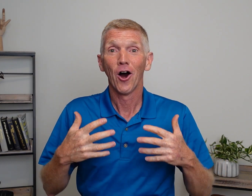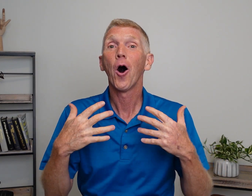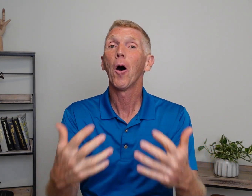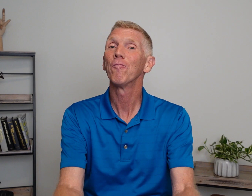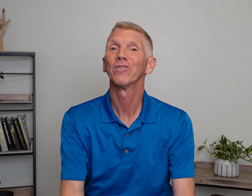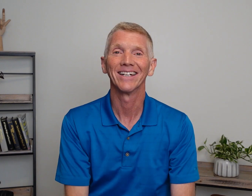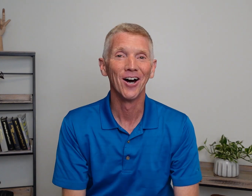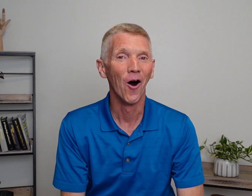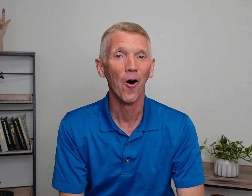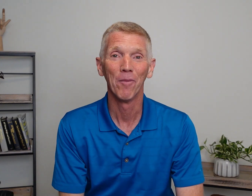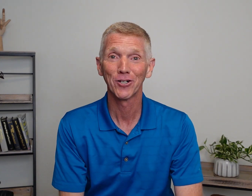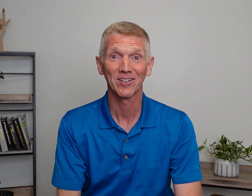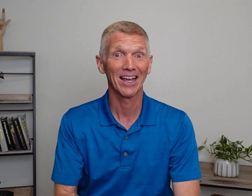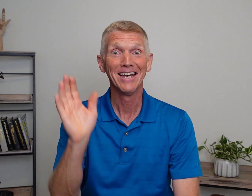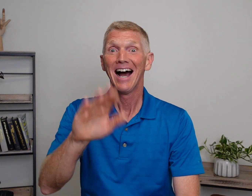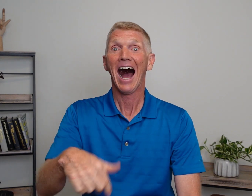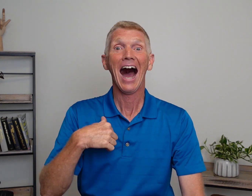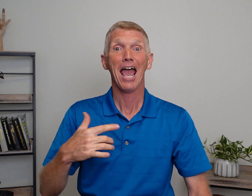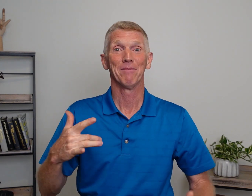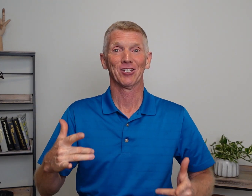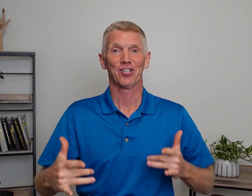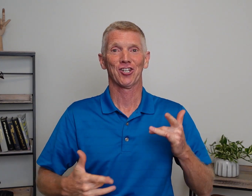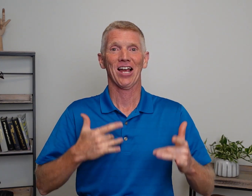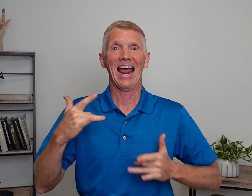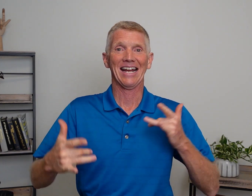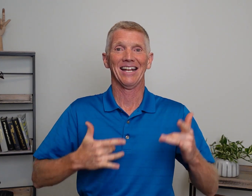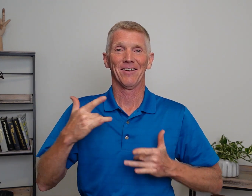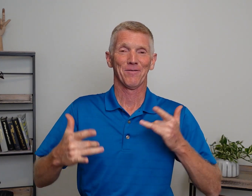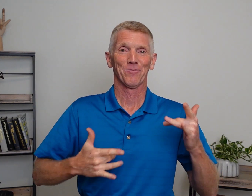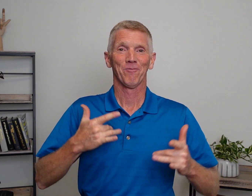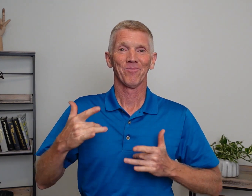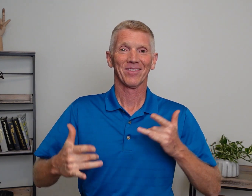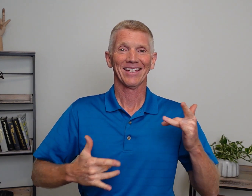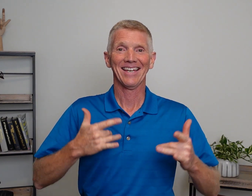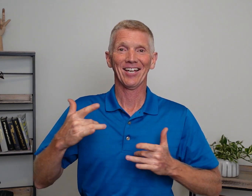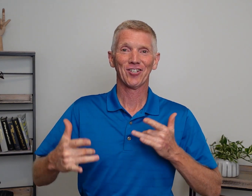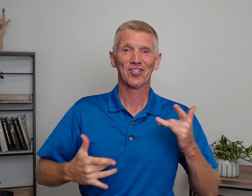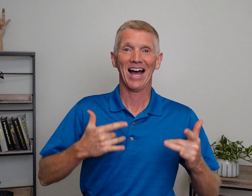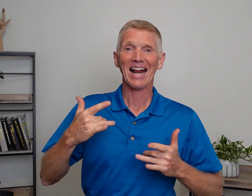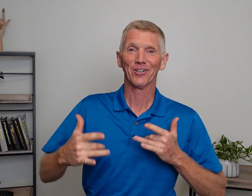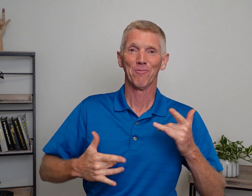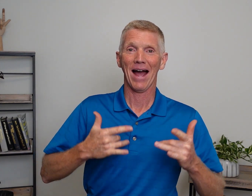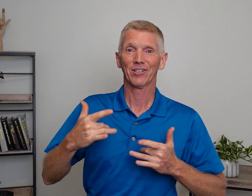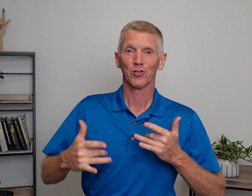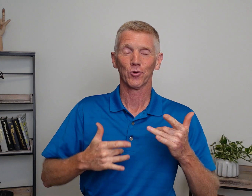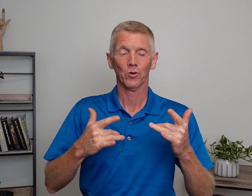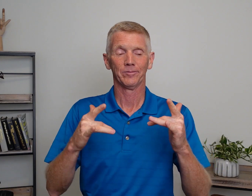Hopefully a whole bunch are say, I am excited. Excited to go back to school.